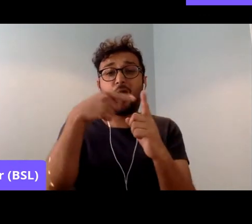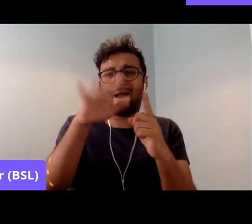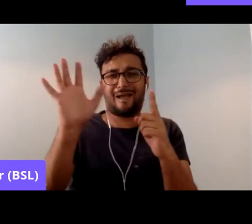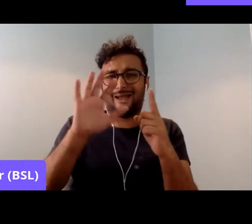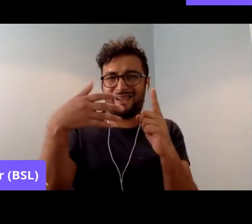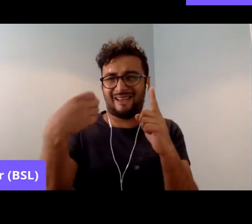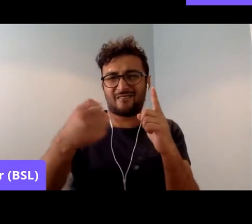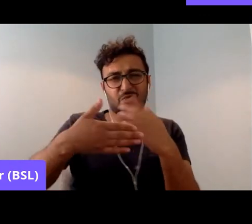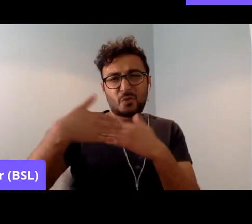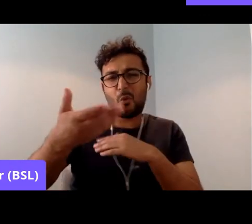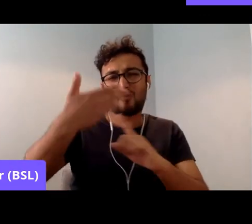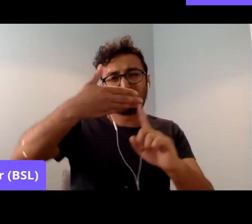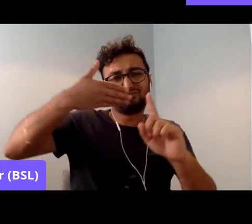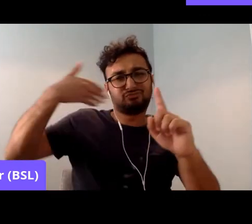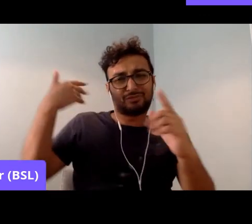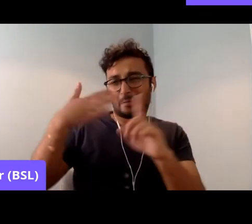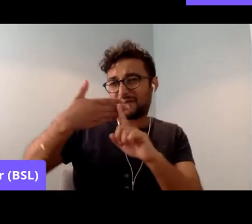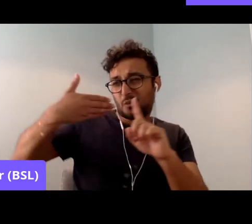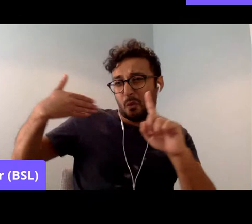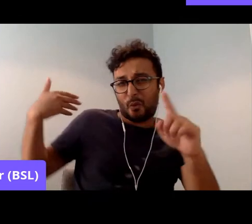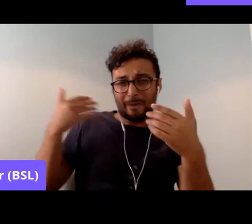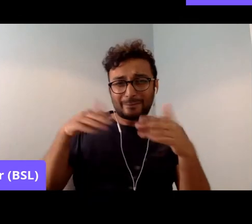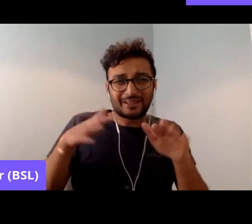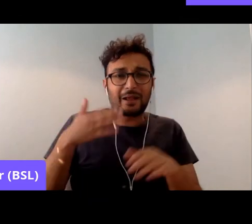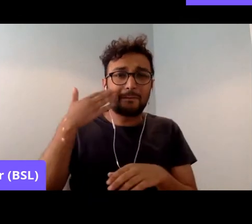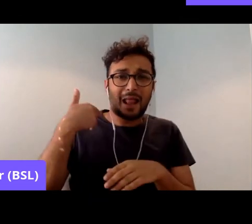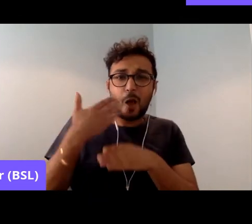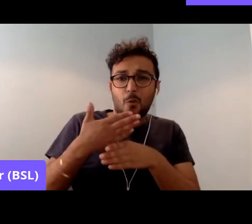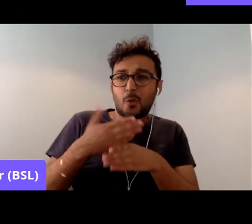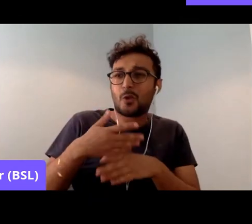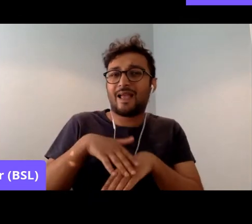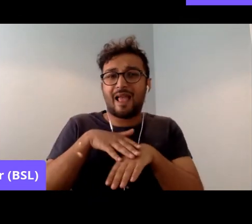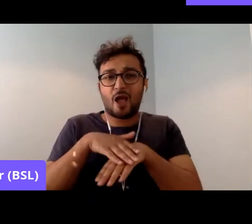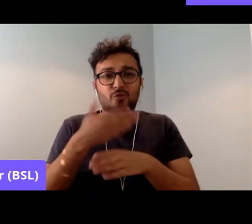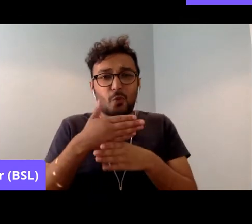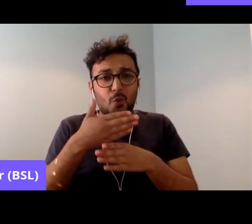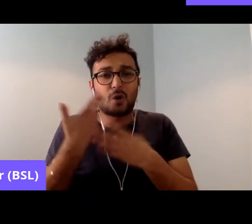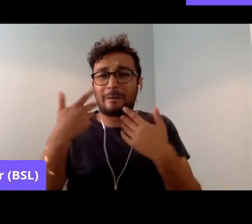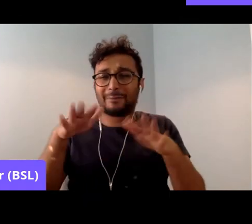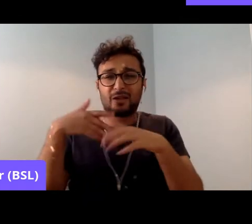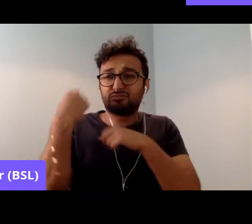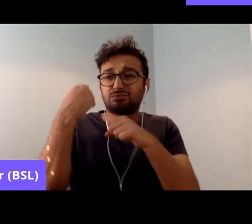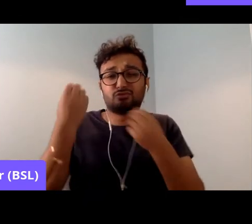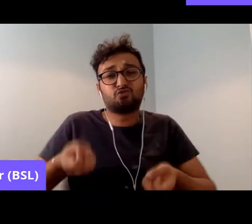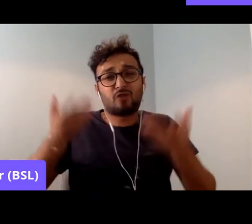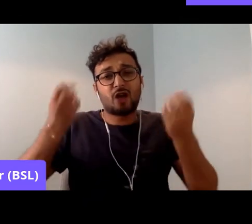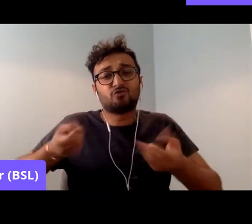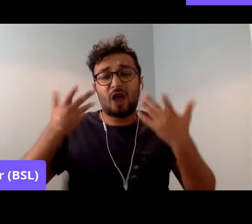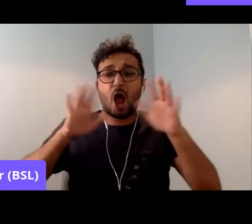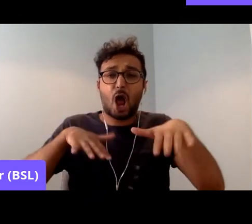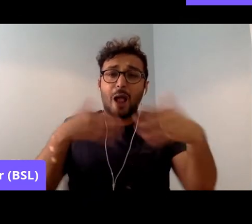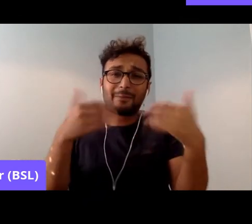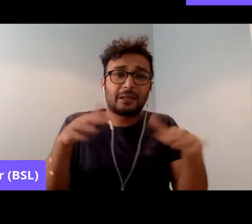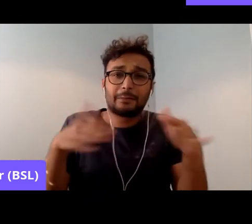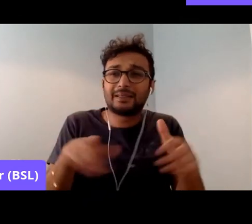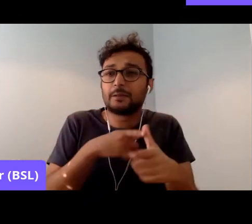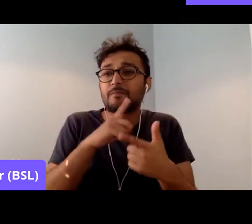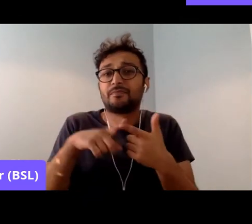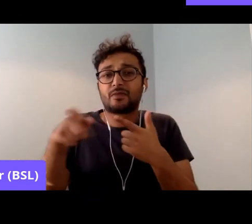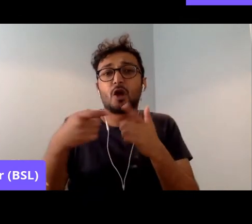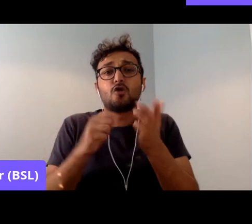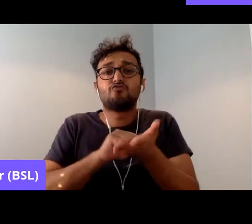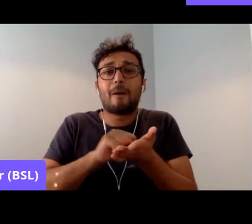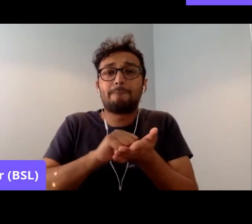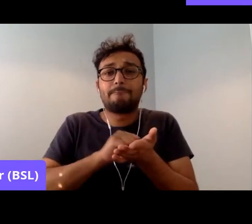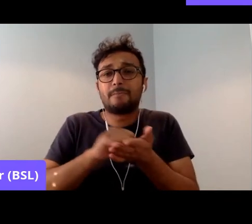Grunwick, of black workers and Asian workers, there was the Woolf rubber factory strike in 1965.